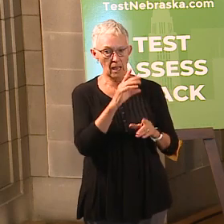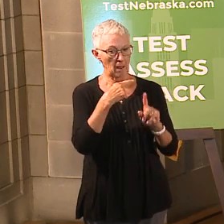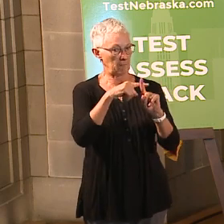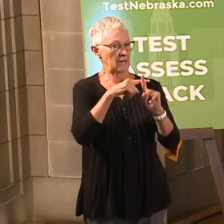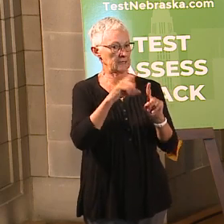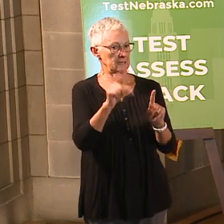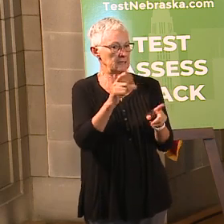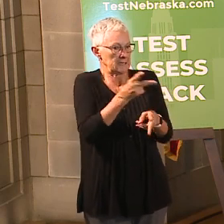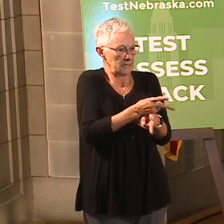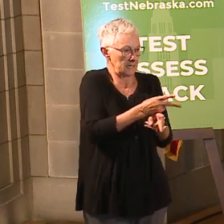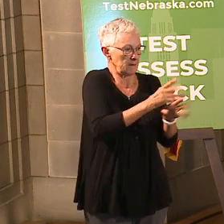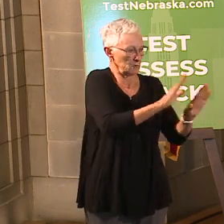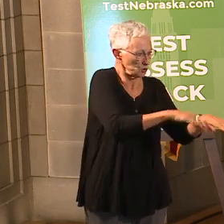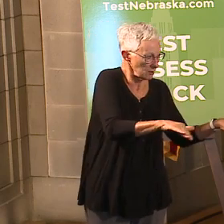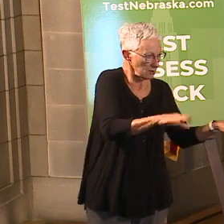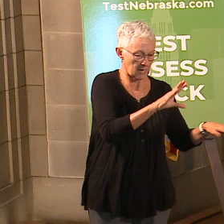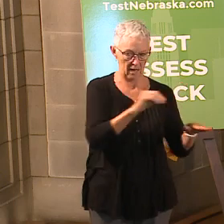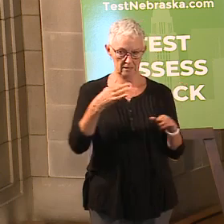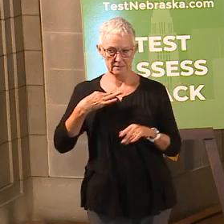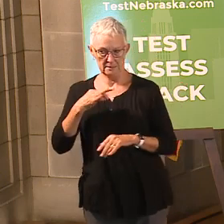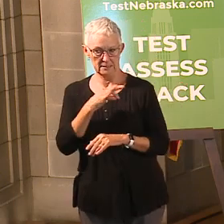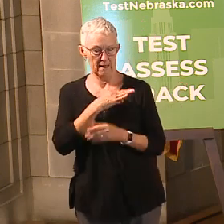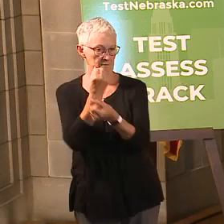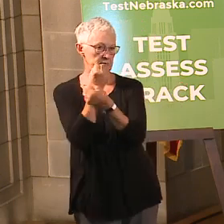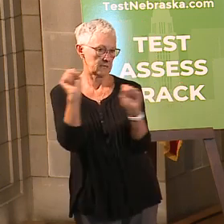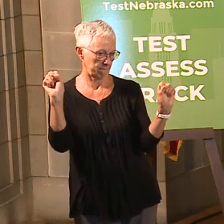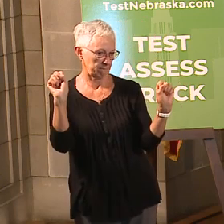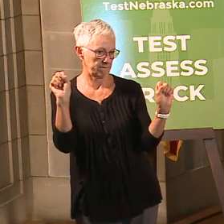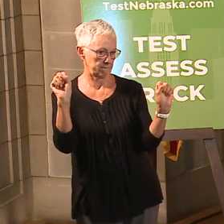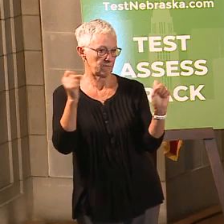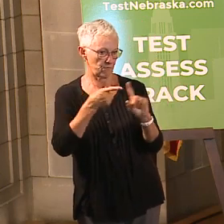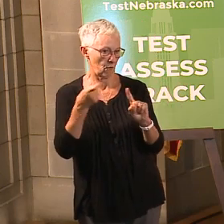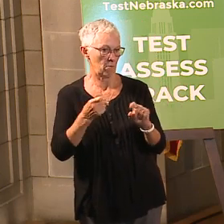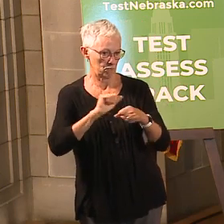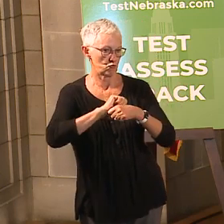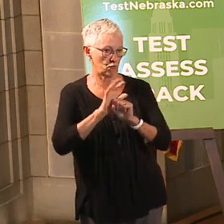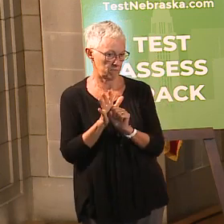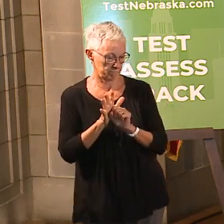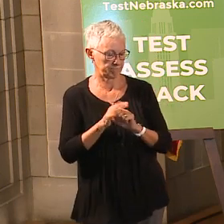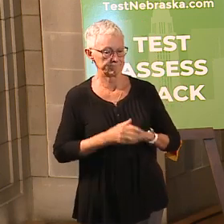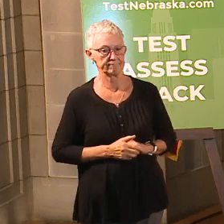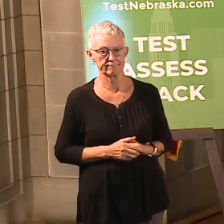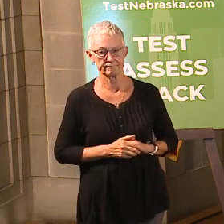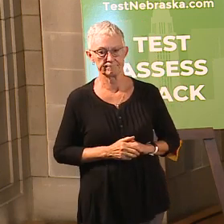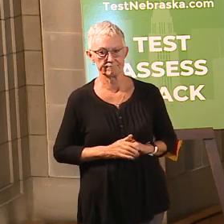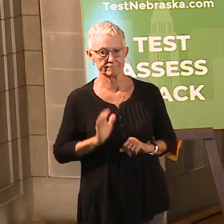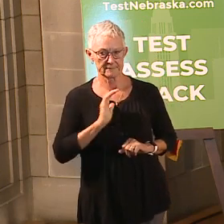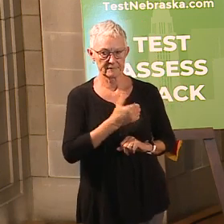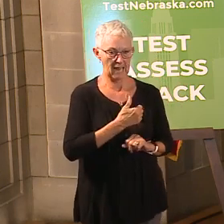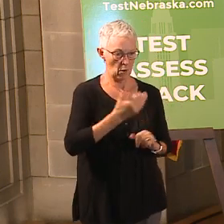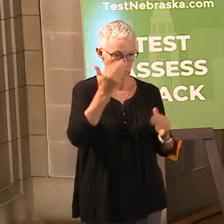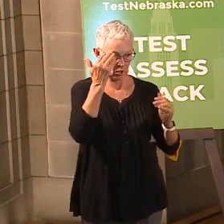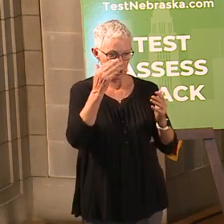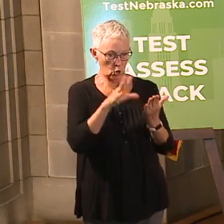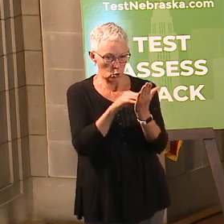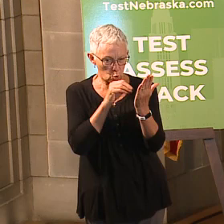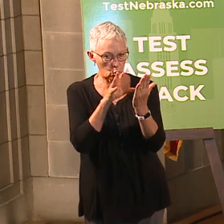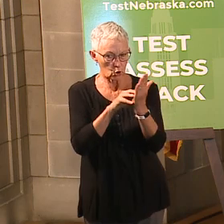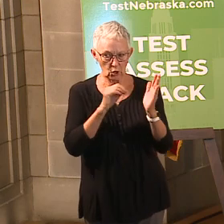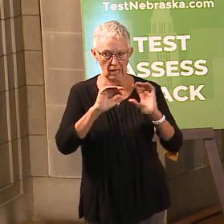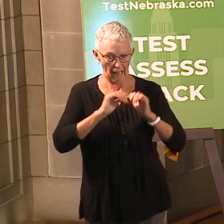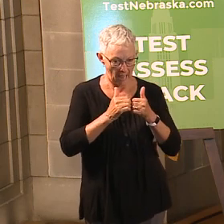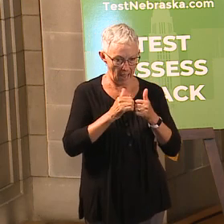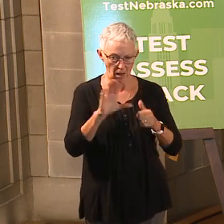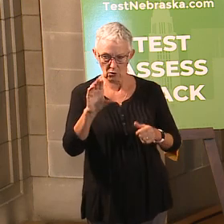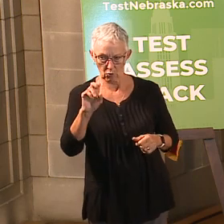safe from COVID-19 exposure and spread. Our knowledge about COVID-19 spread, mitigation, and